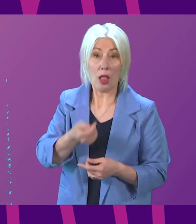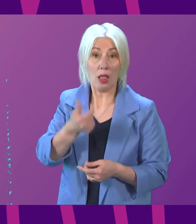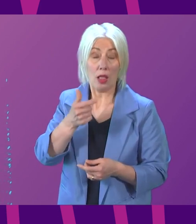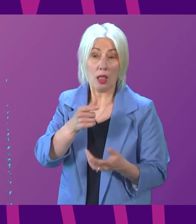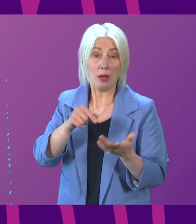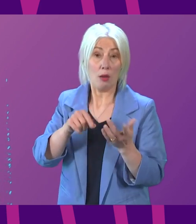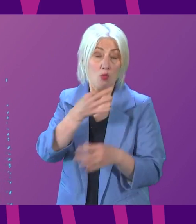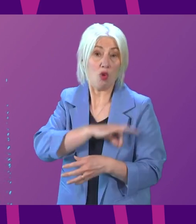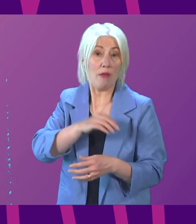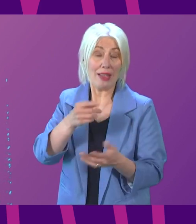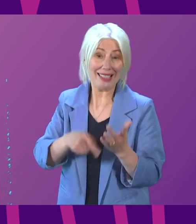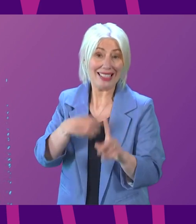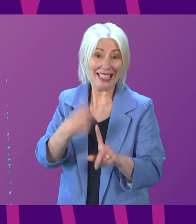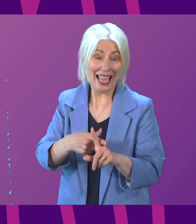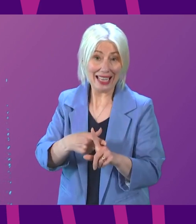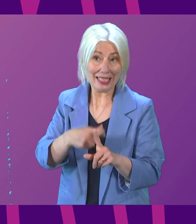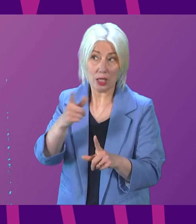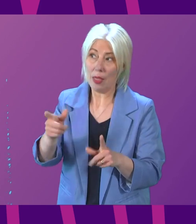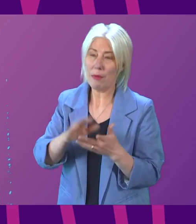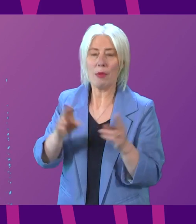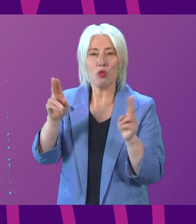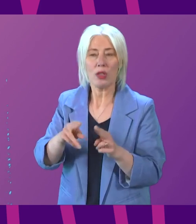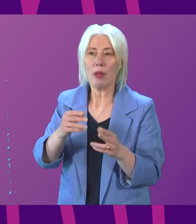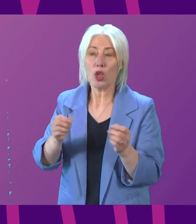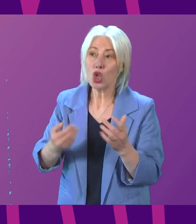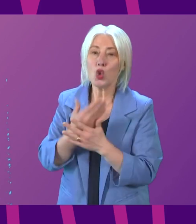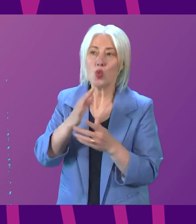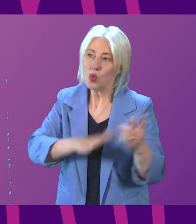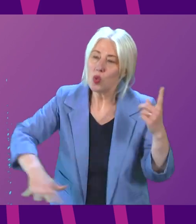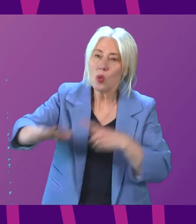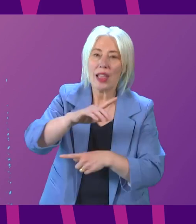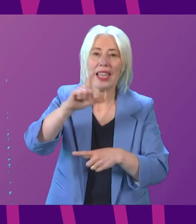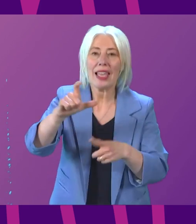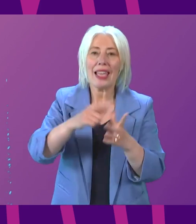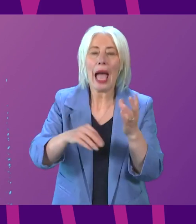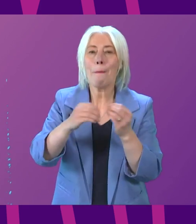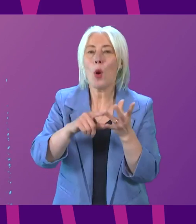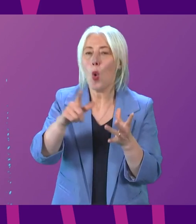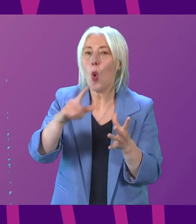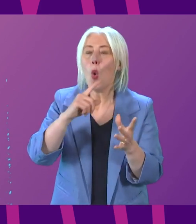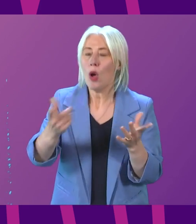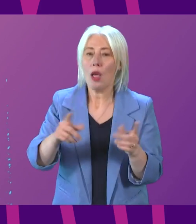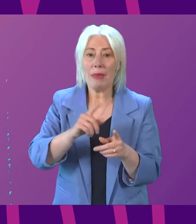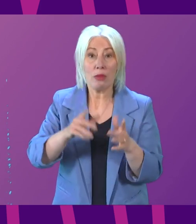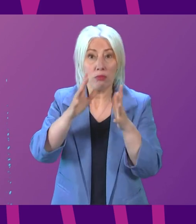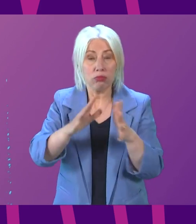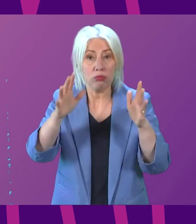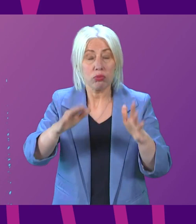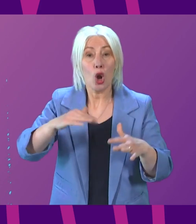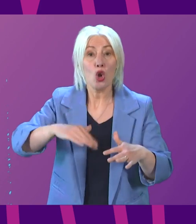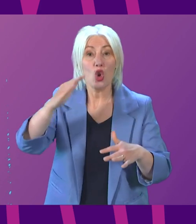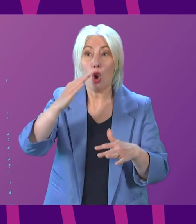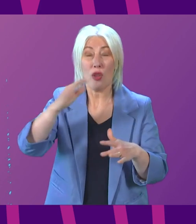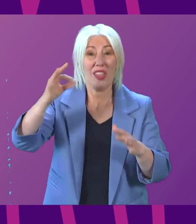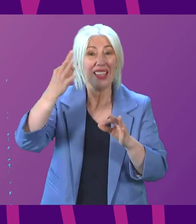investment in and the development of new fields, like Cambo. Does the First Minister agree that a growing and prosperous North Sea oil and gas